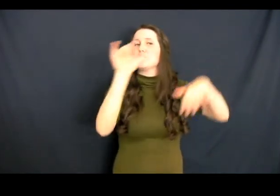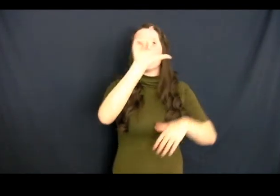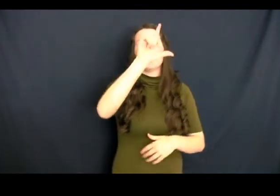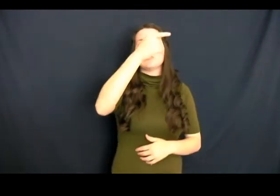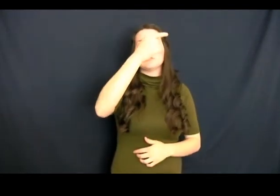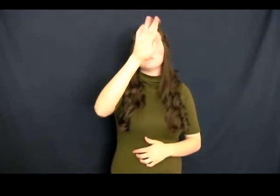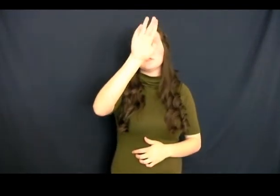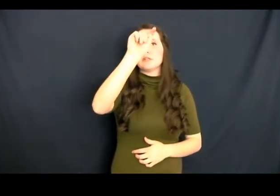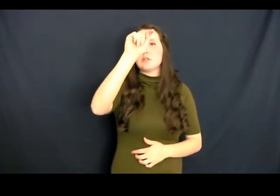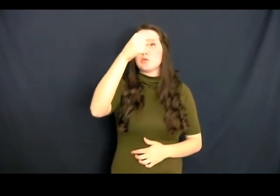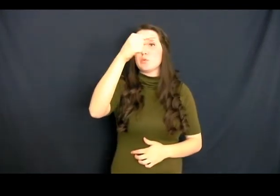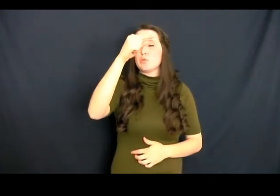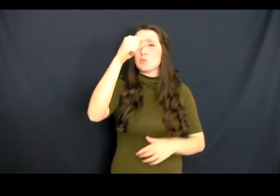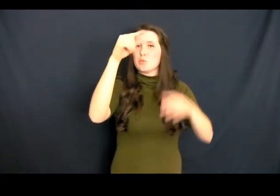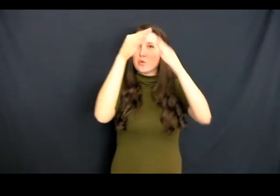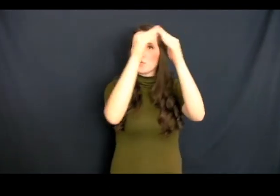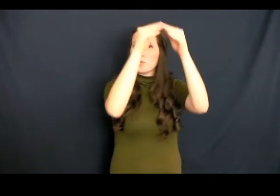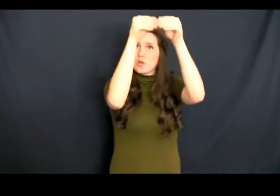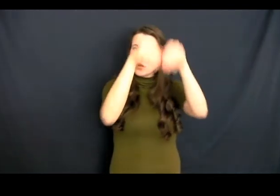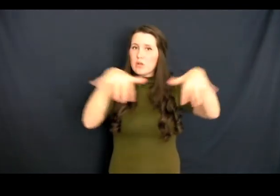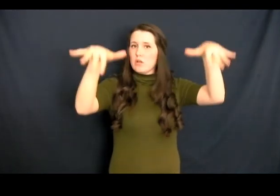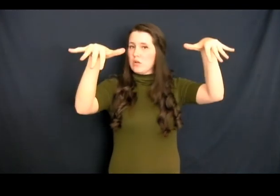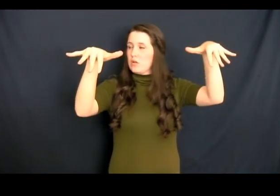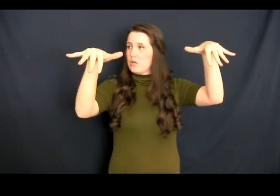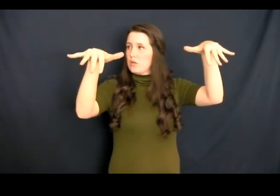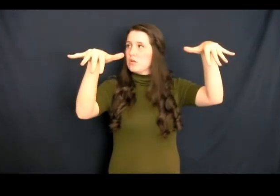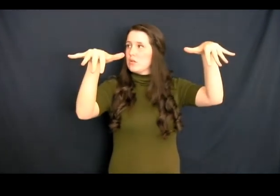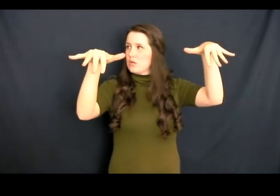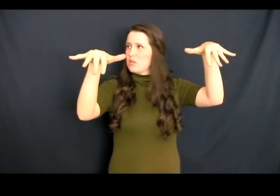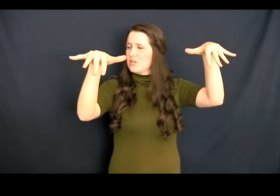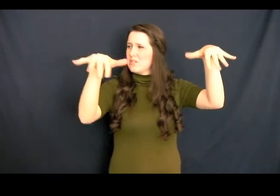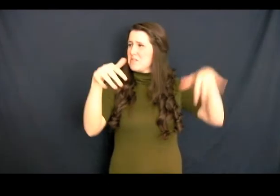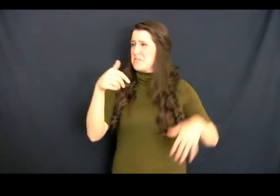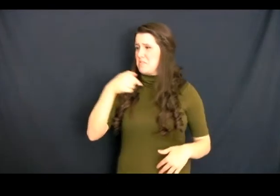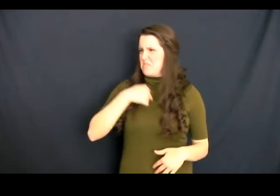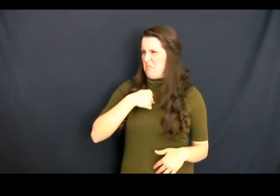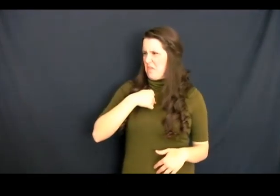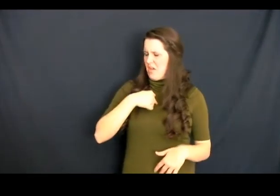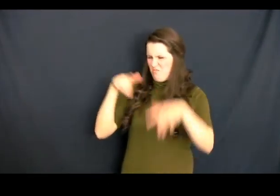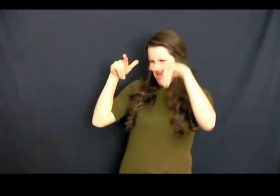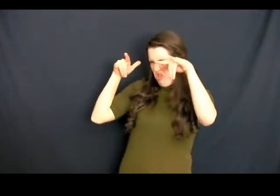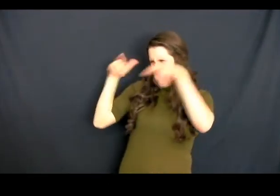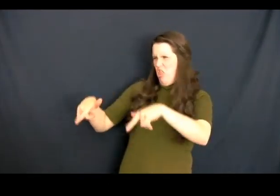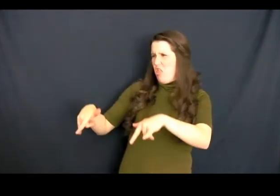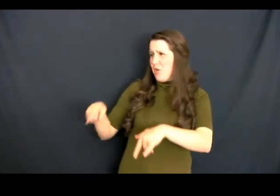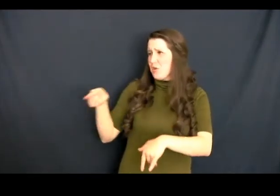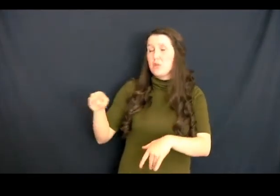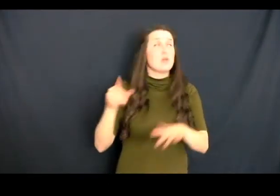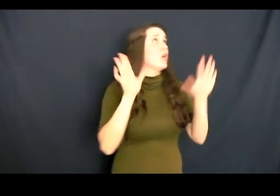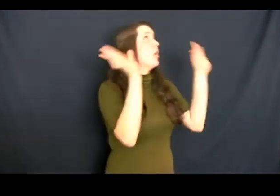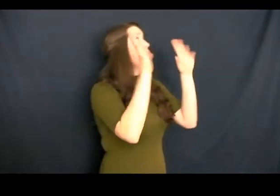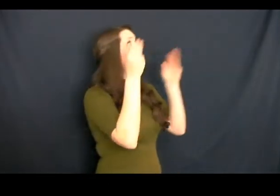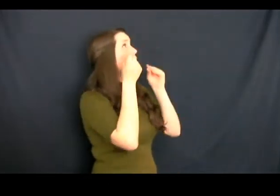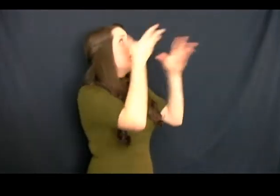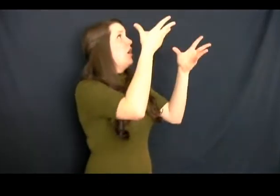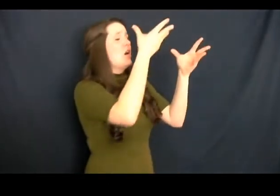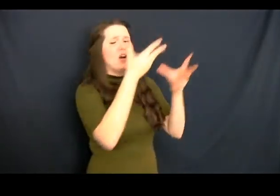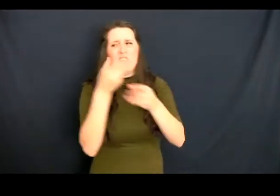Rosie, I would never make fun of who you are and then make you feel wrong for just trying to inform